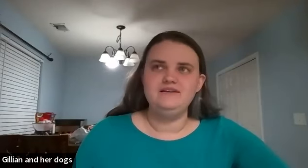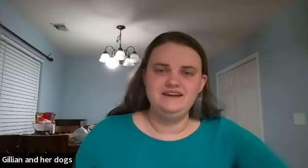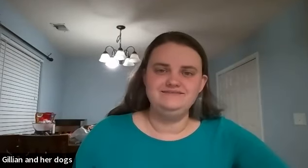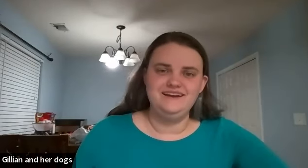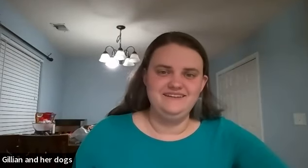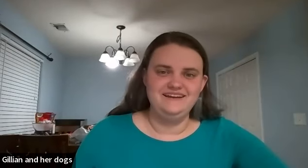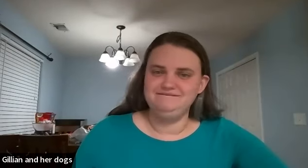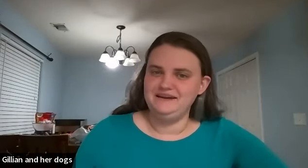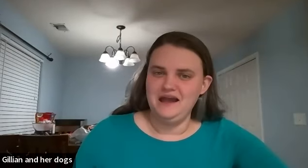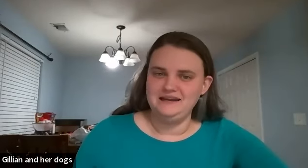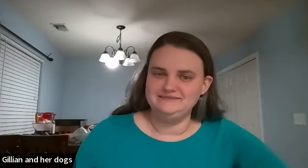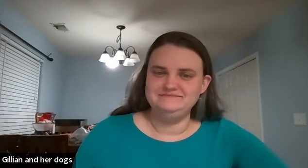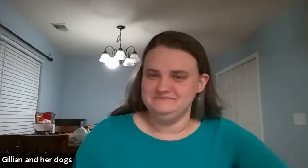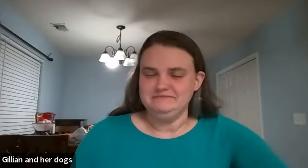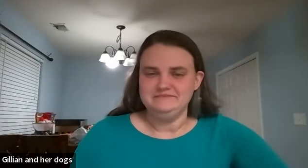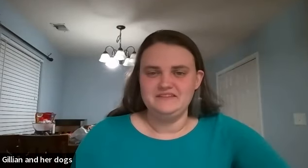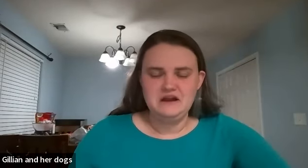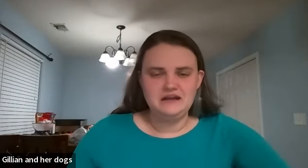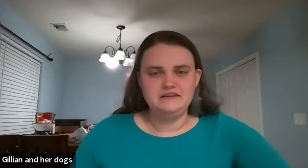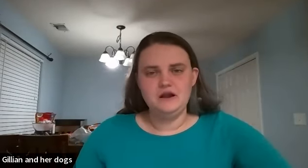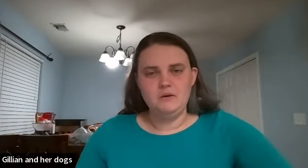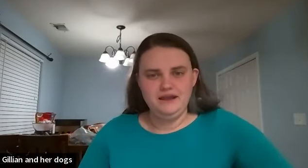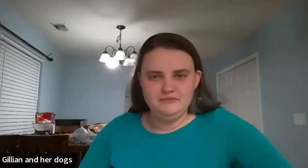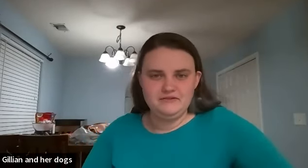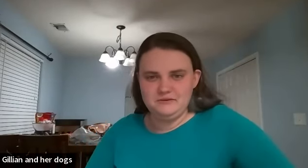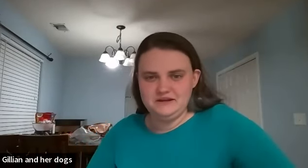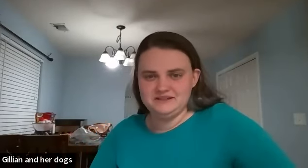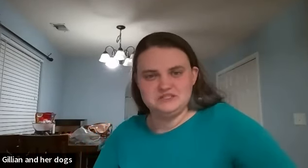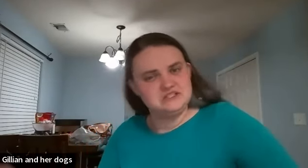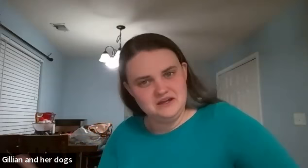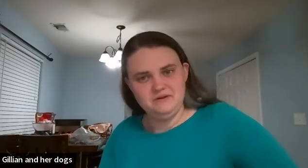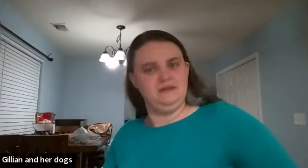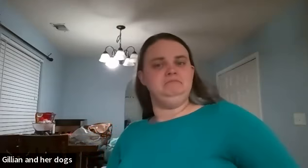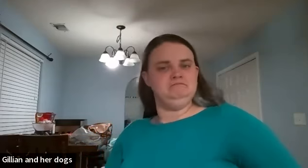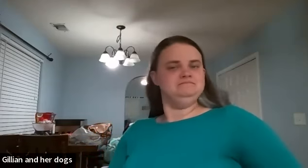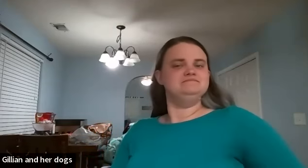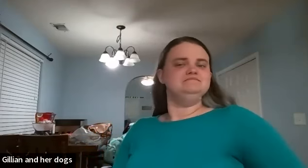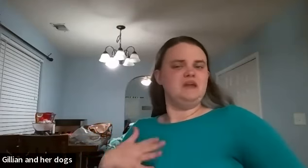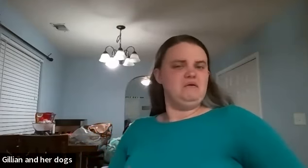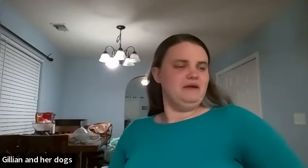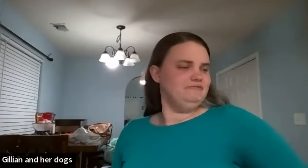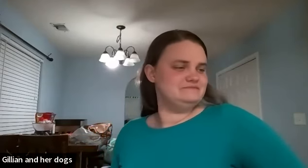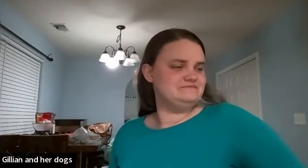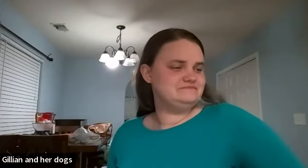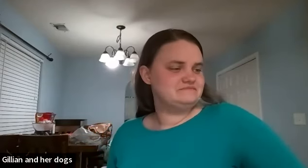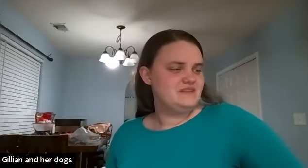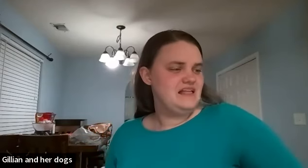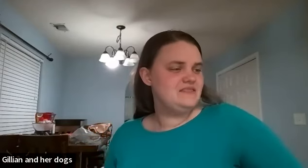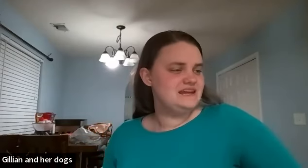all right all right i got it they're not they're not quiet about their opinions which is good but look okay the